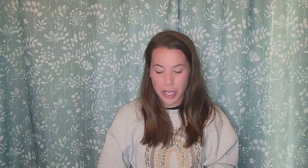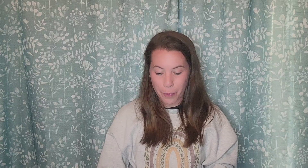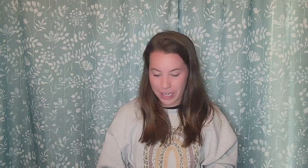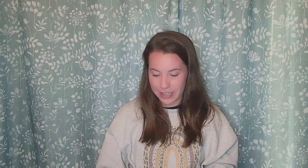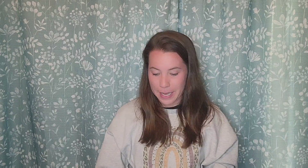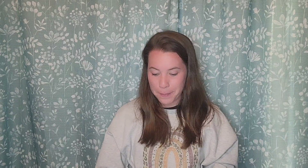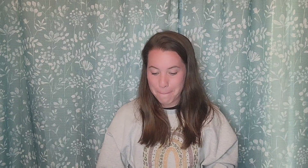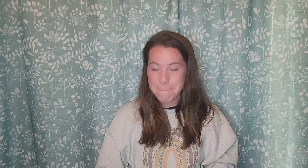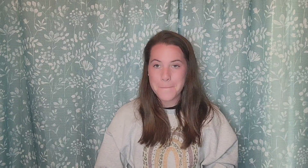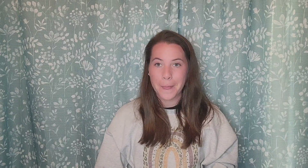quickly.